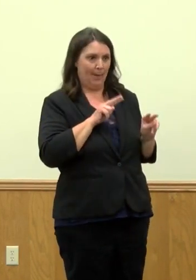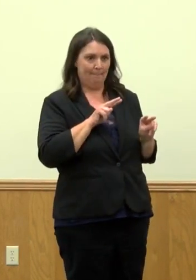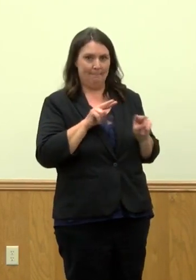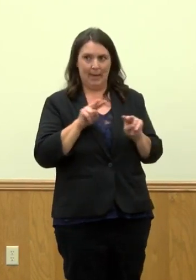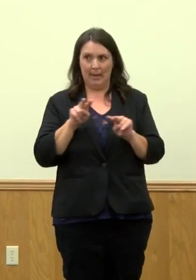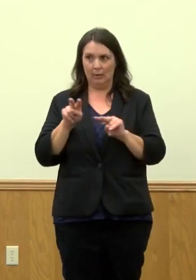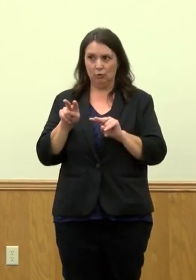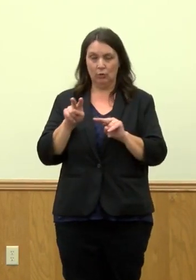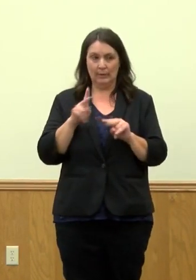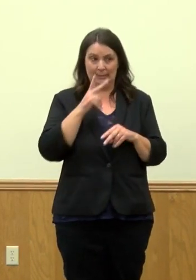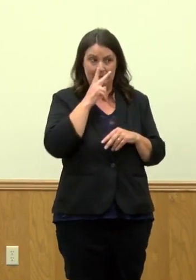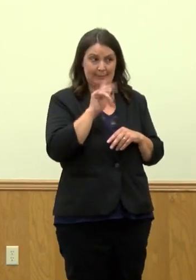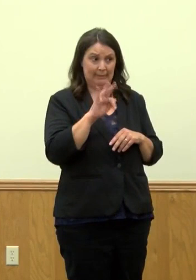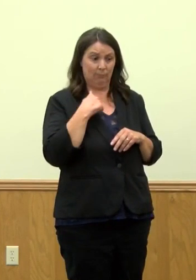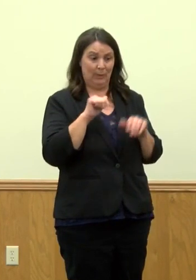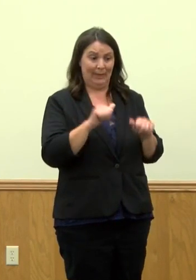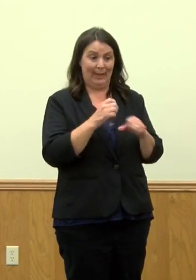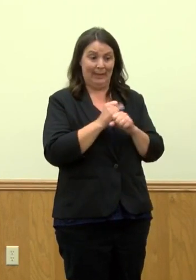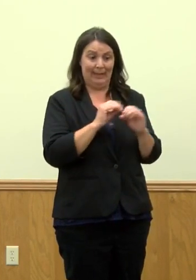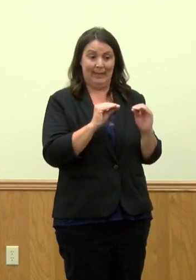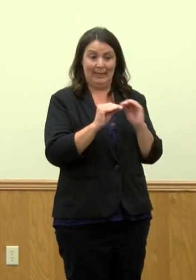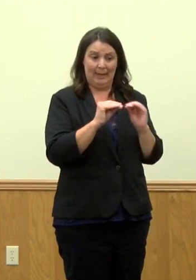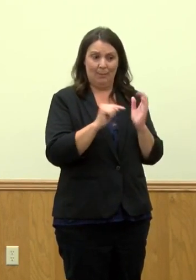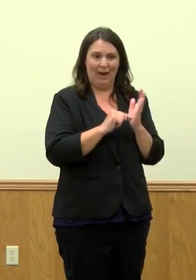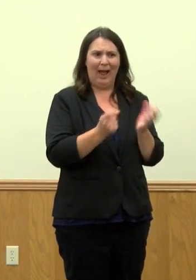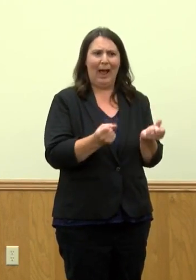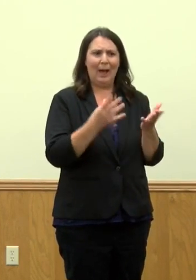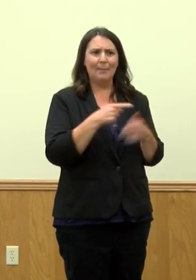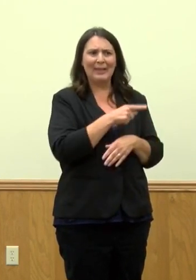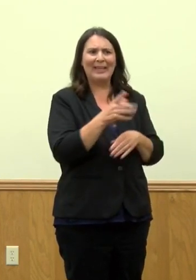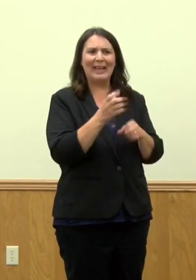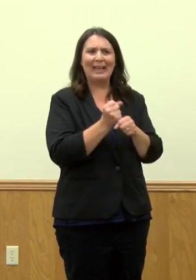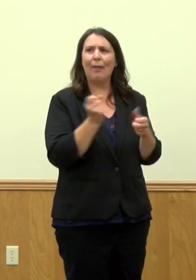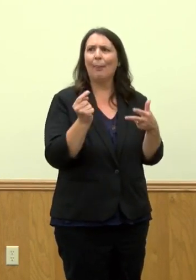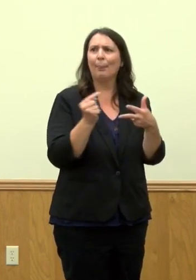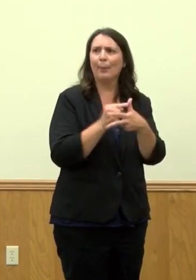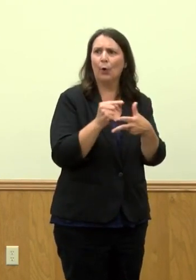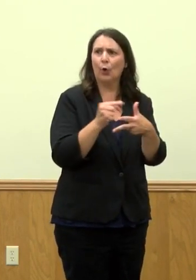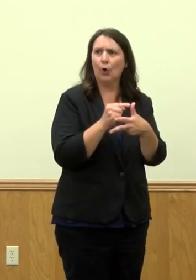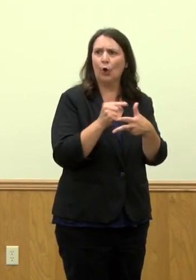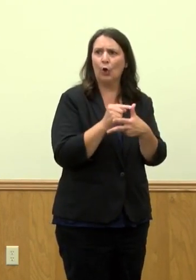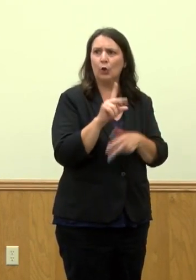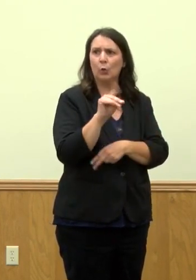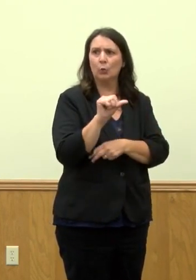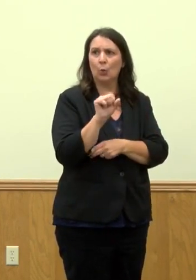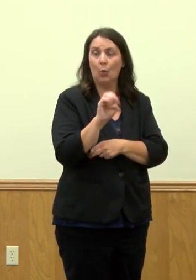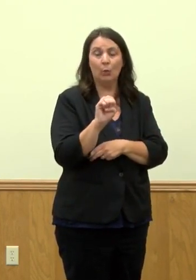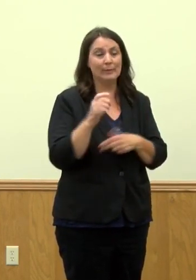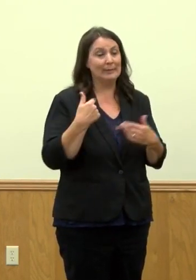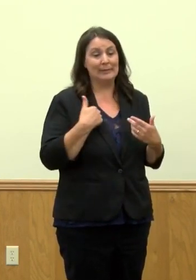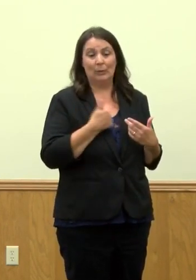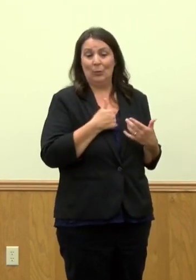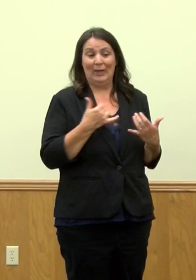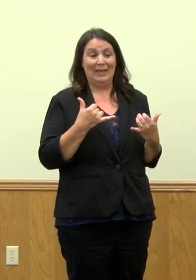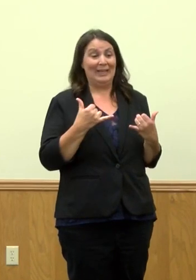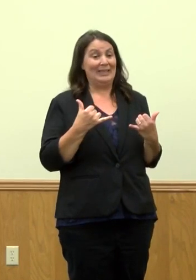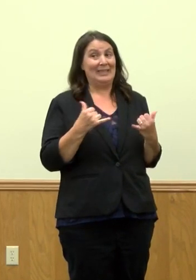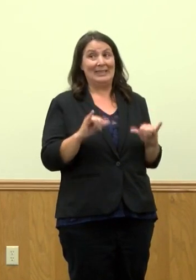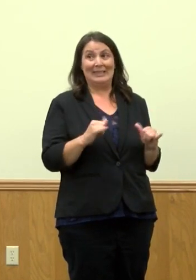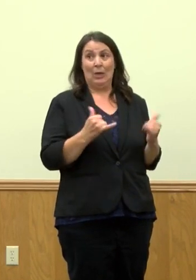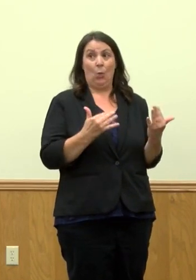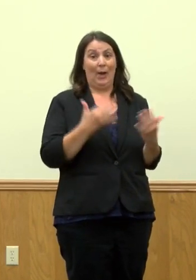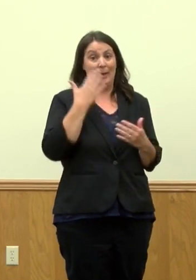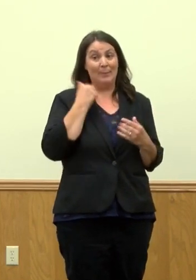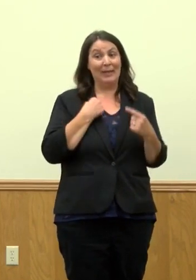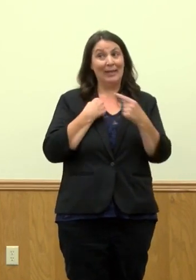is just trying to see if we can get data of how many third doses were given. And that's still pending. They do have to re-write their